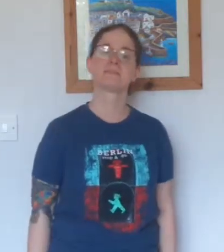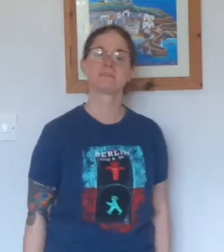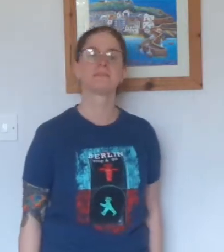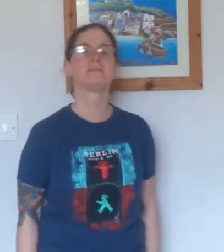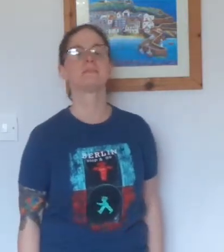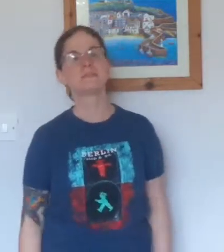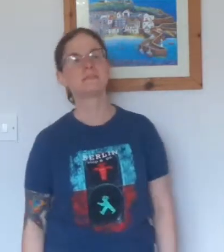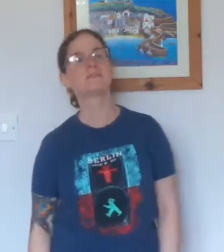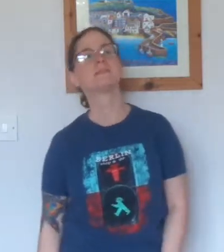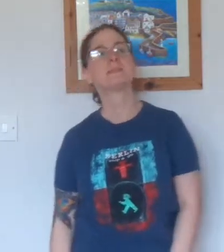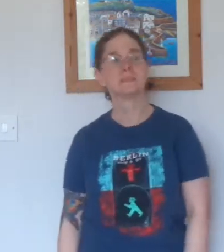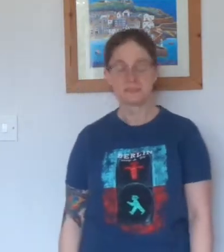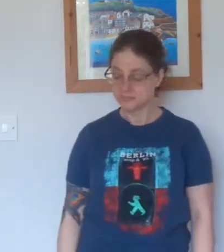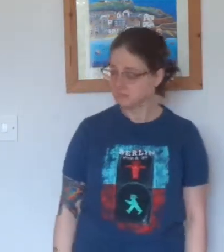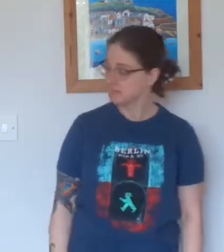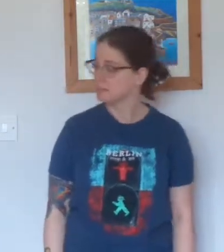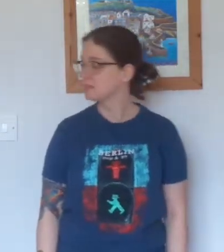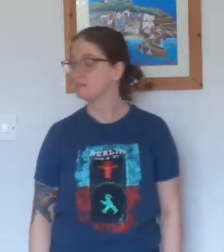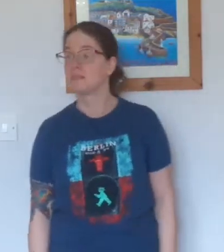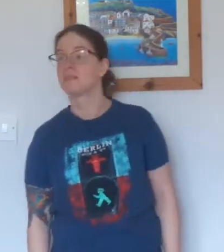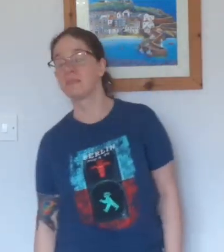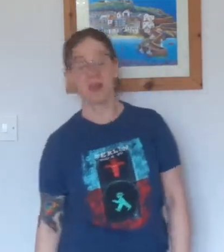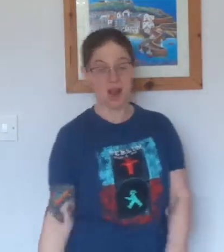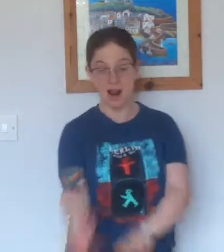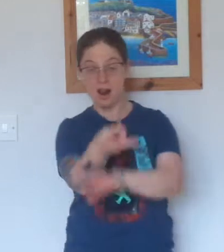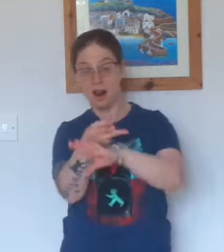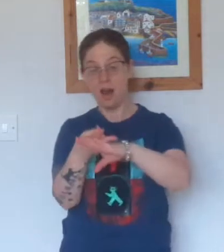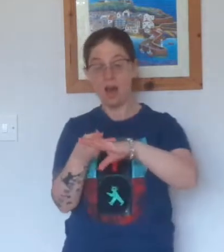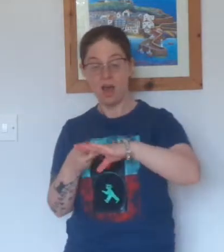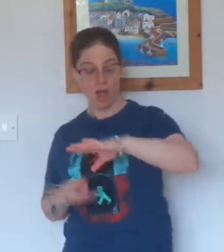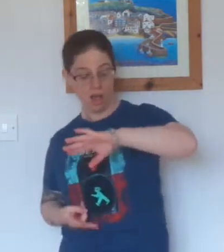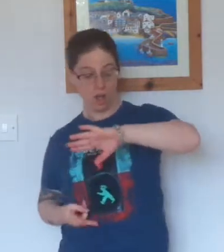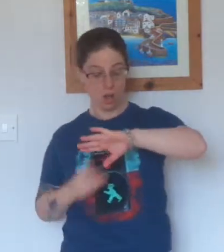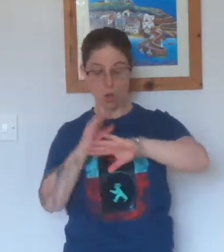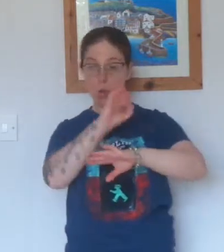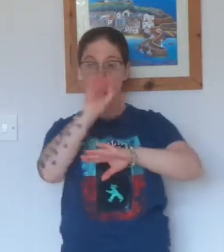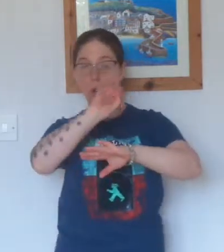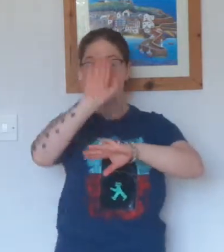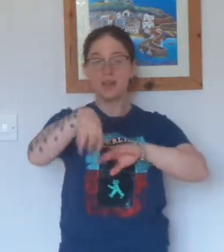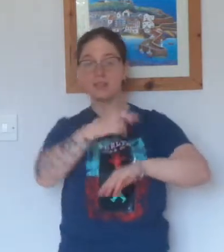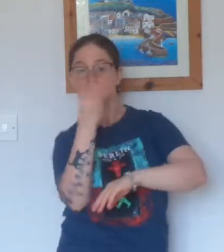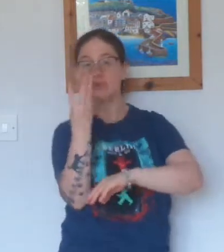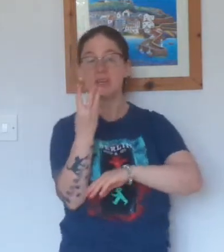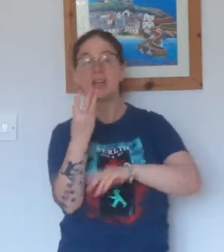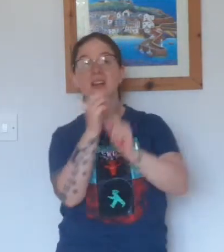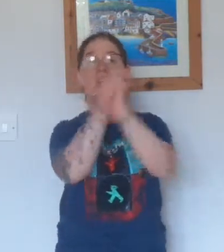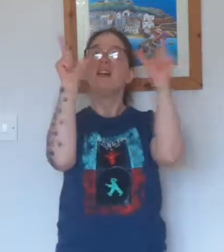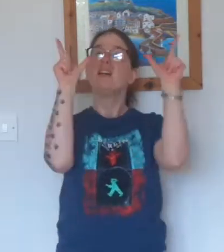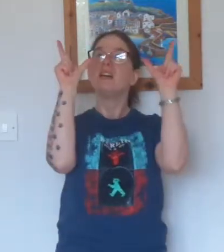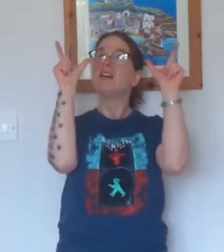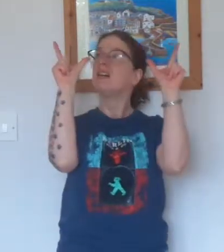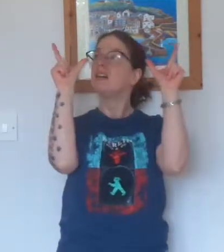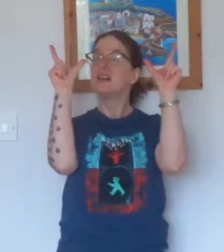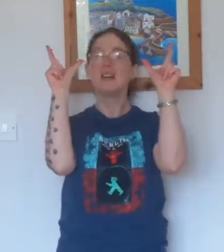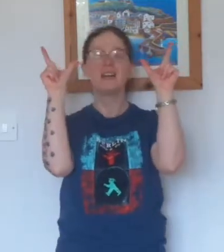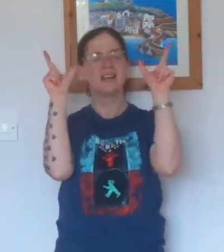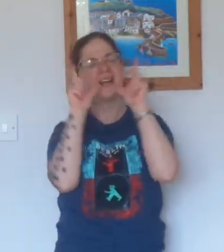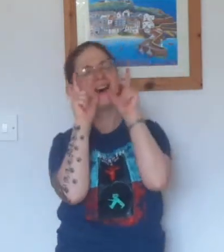I lie awake, it's a quarter past three. I'm screaming inside,